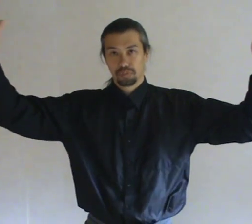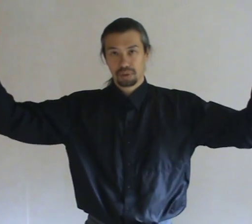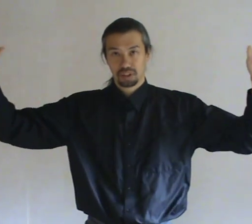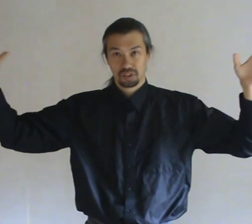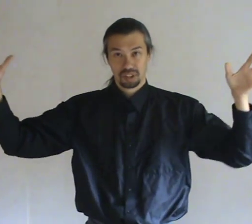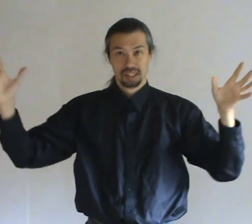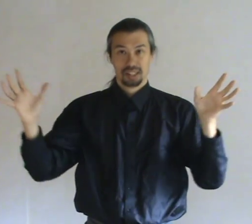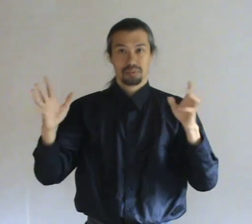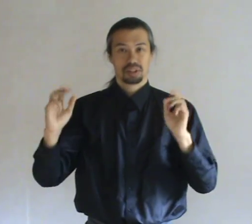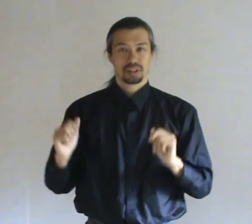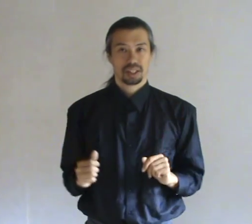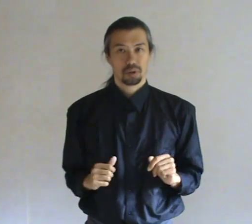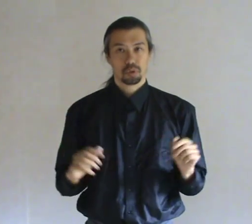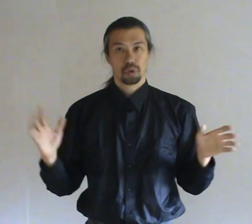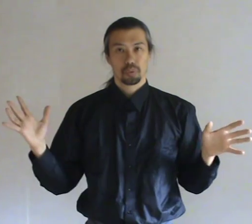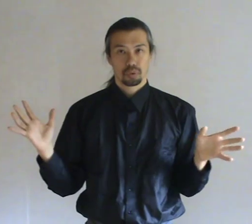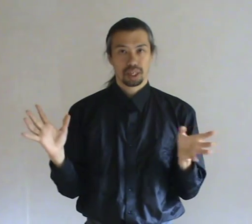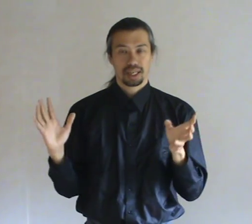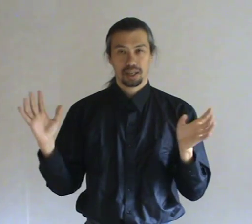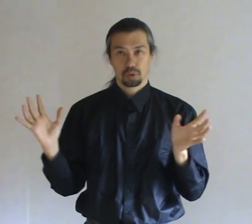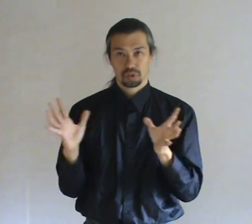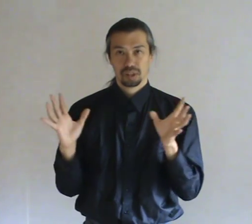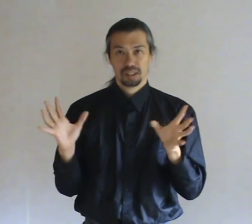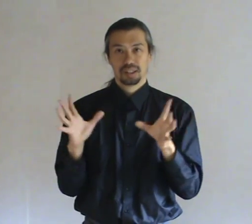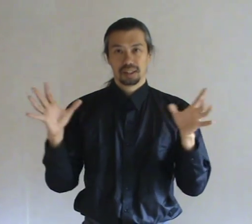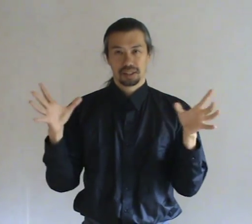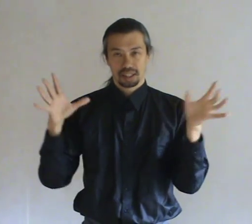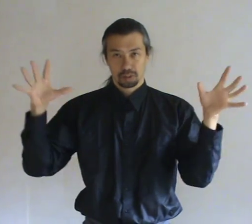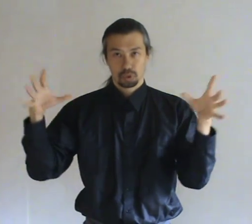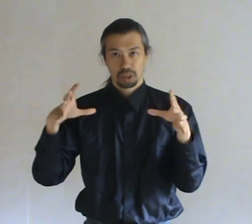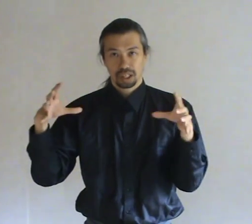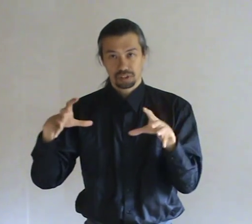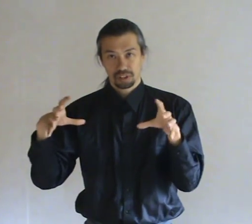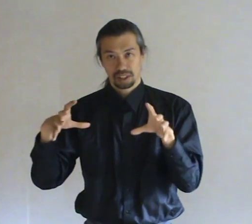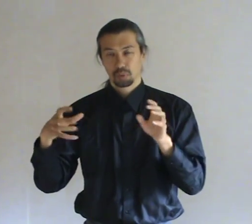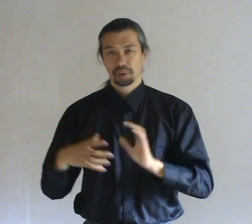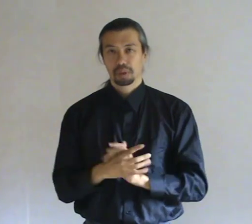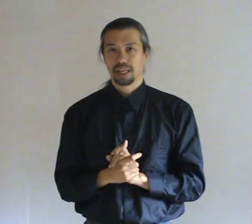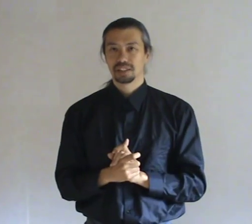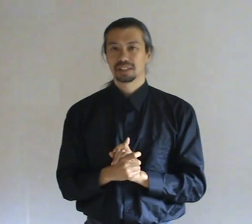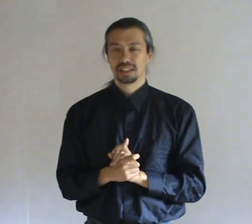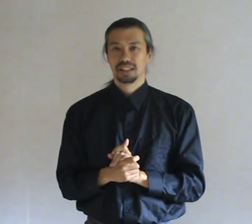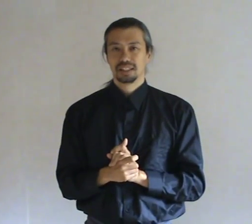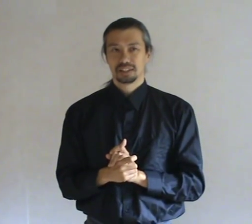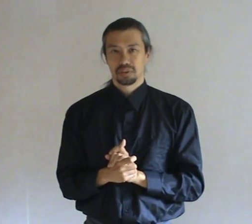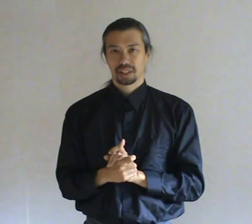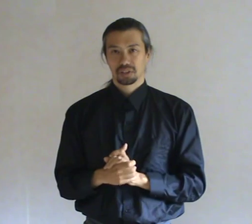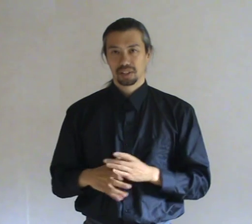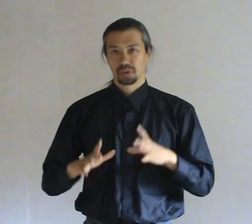spirits. Which are in a room or in a house. And get them to cluster in one place. So I can try to